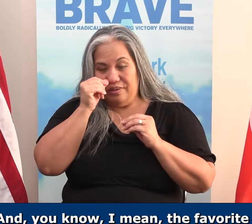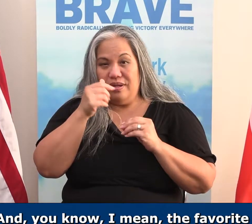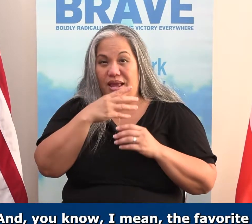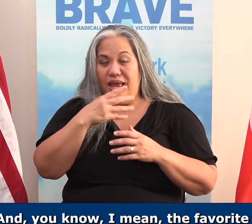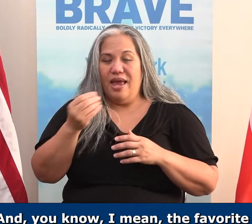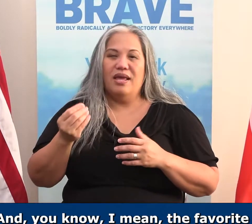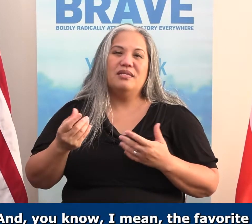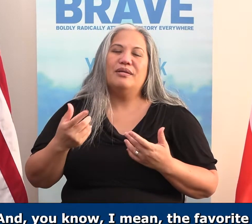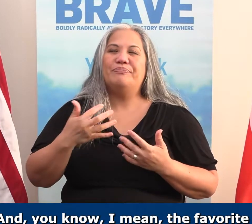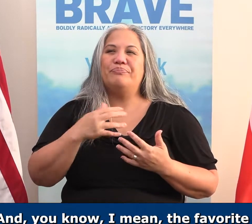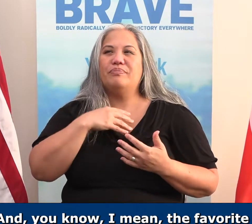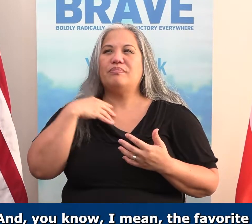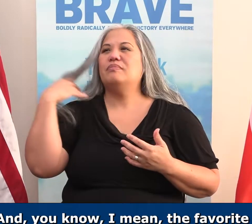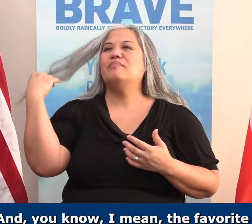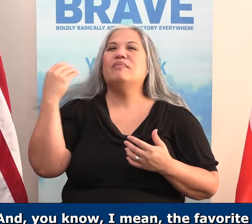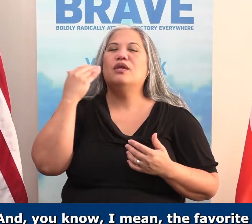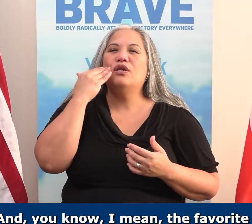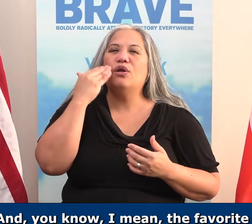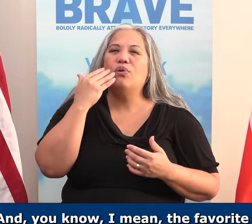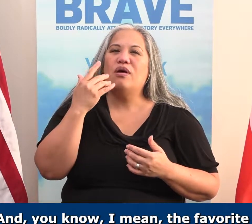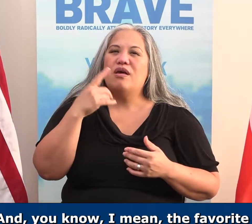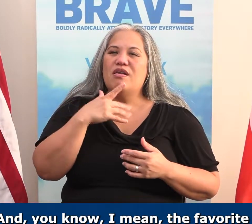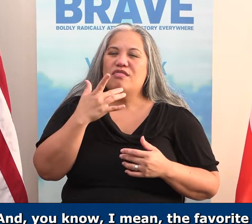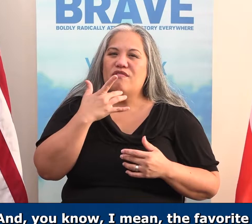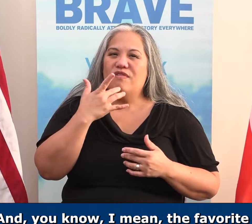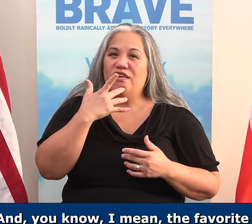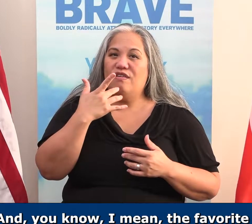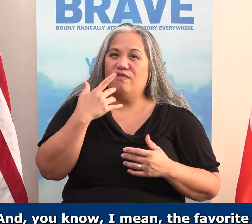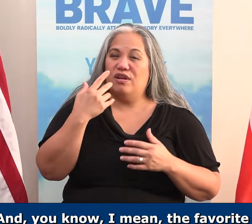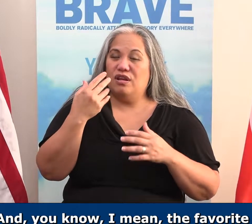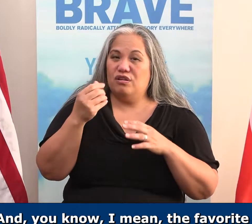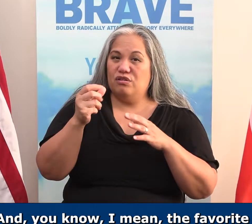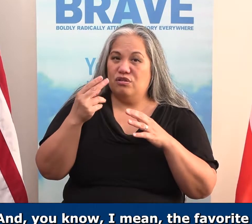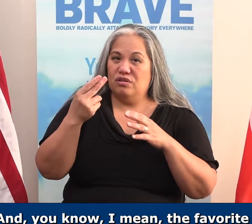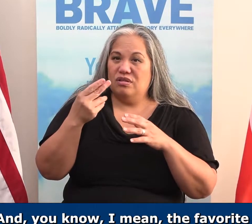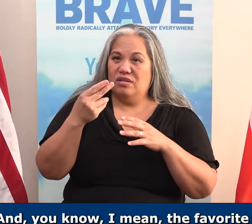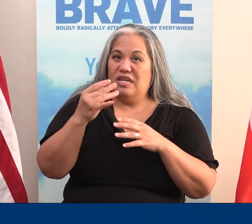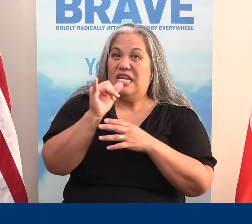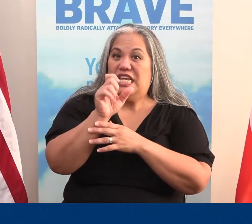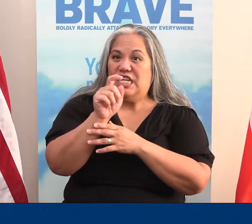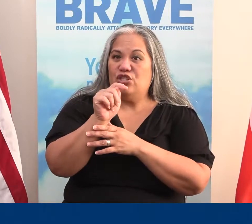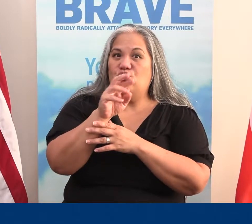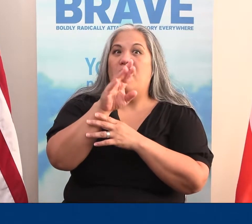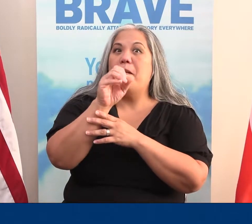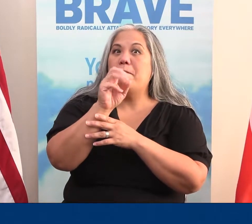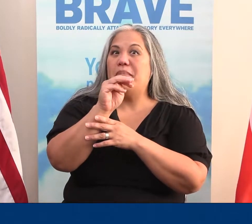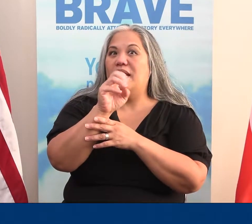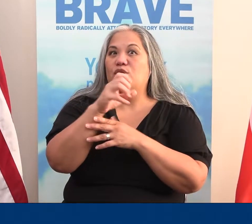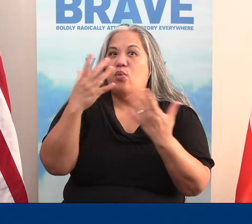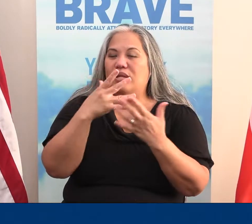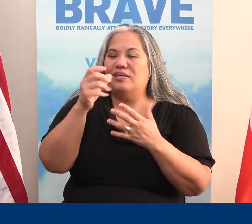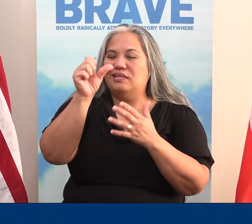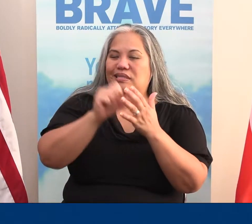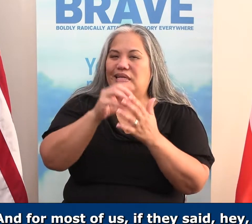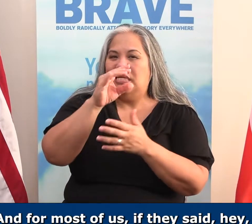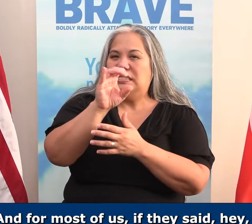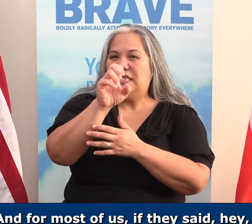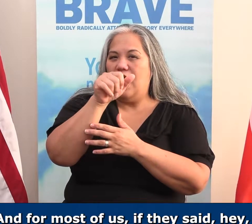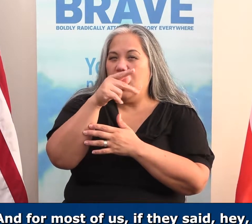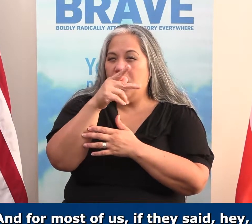And, you know, I mean, the favorite instrument of the surgeon is like a scalpel. It's like a knife. And for most of